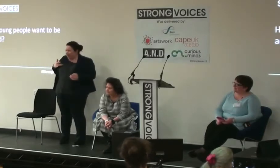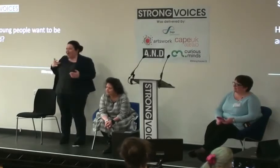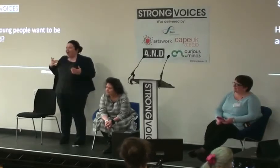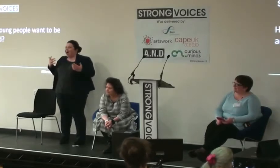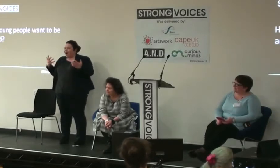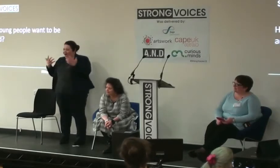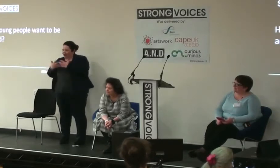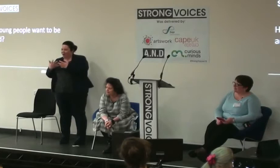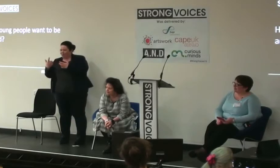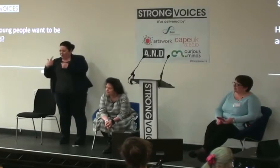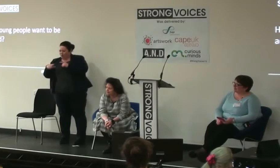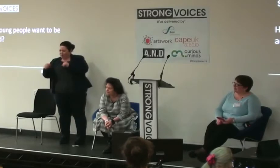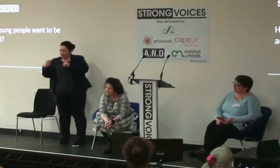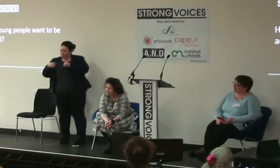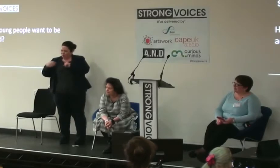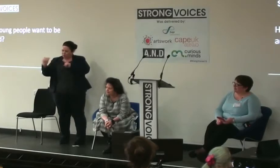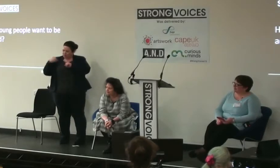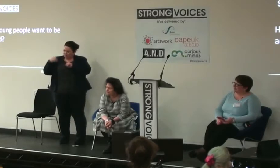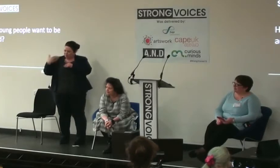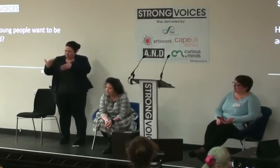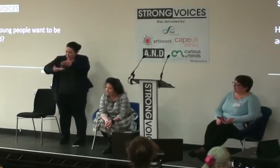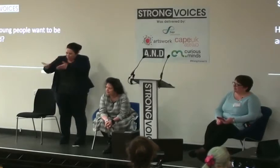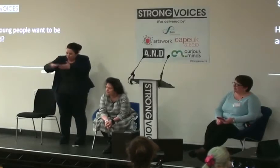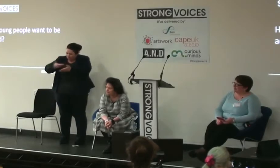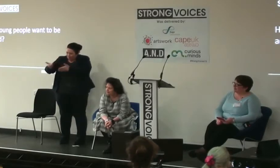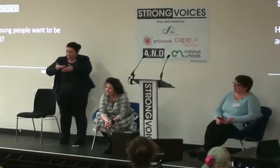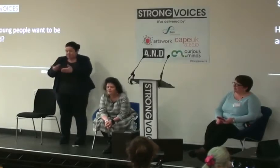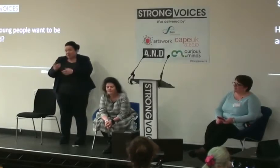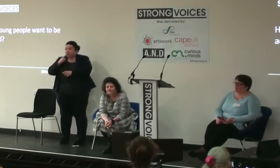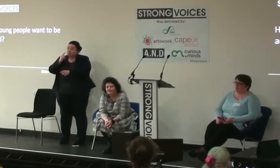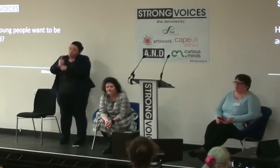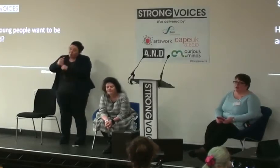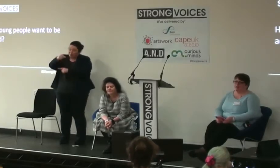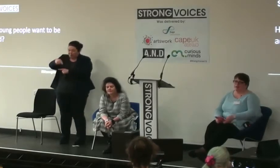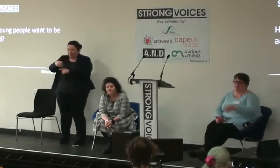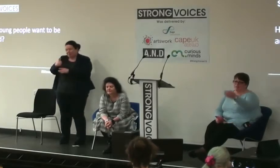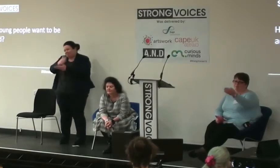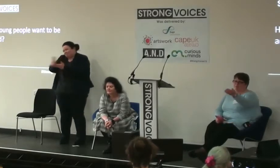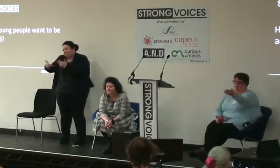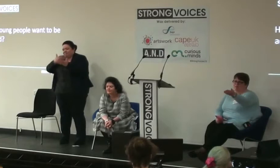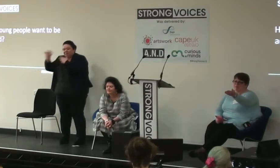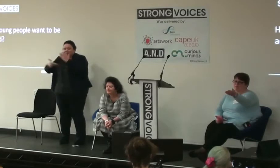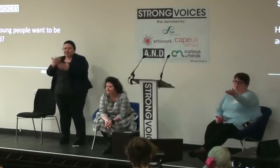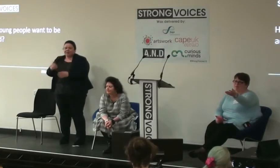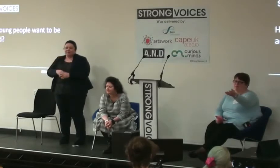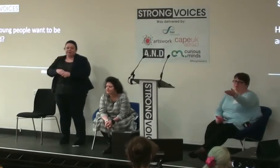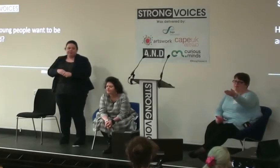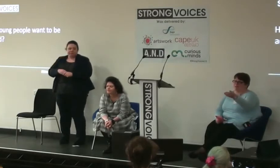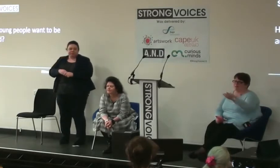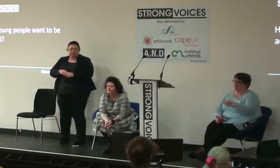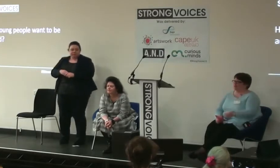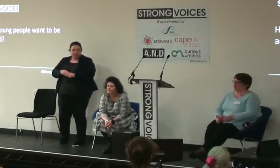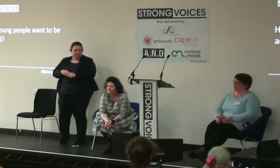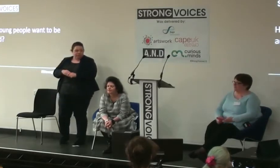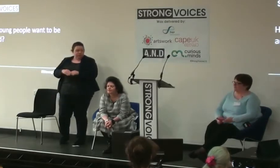how they do want to be addressed and kind of shouted about I suppose and that goes back to what the Superman was saying about